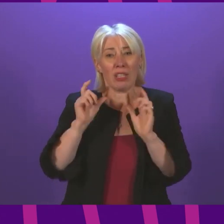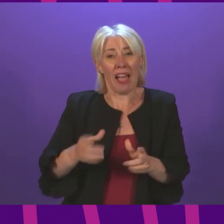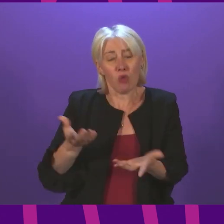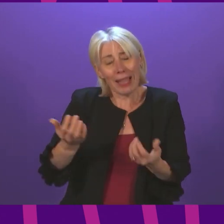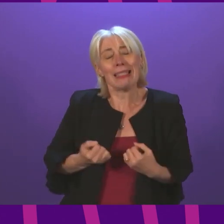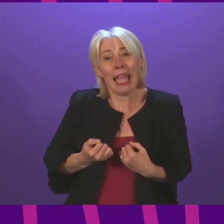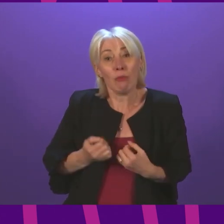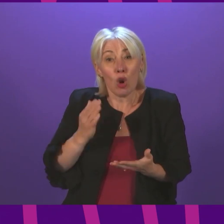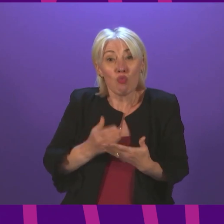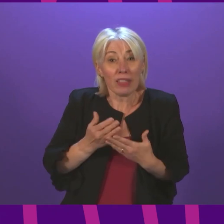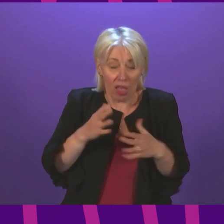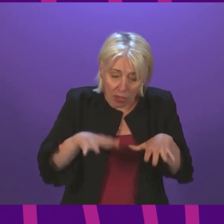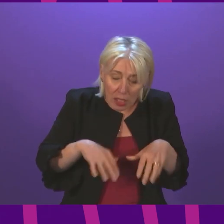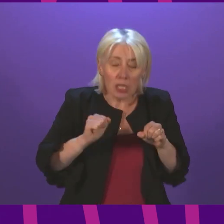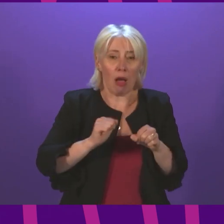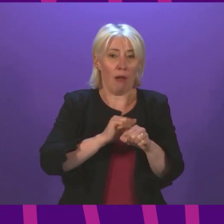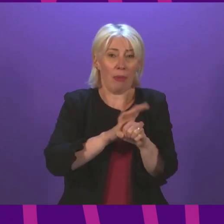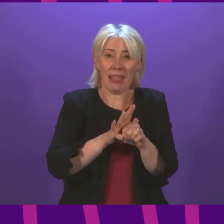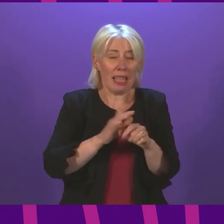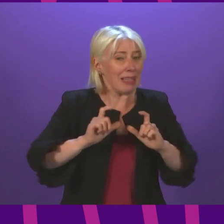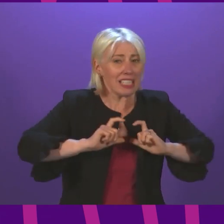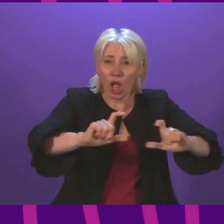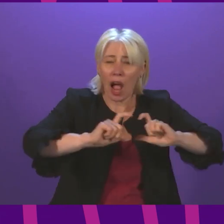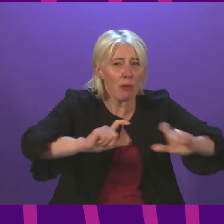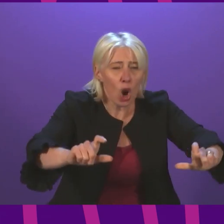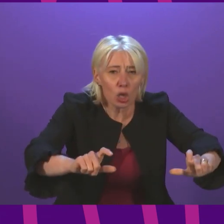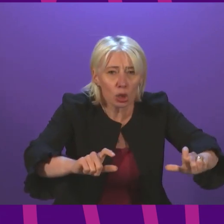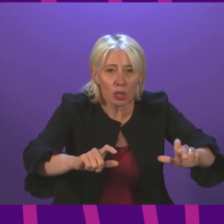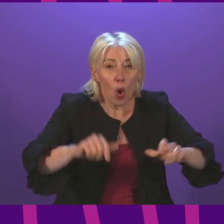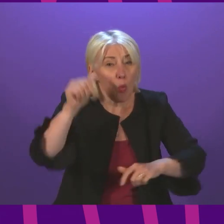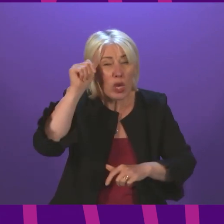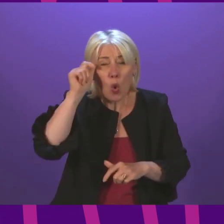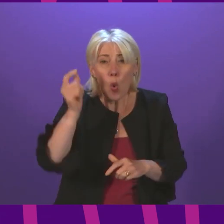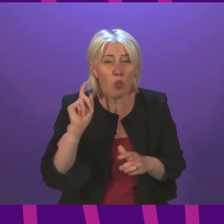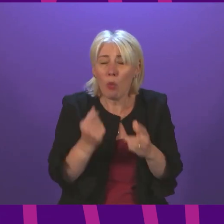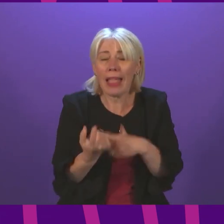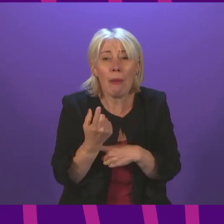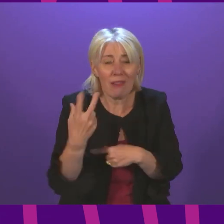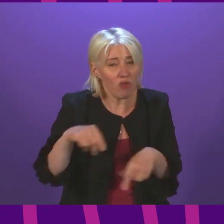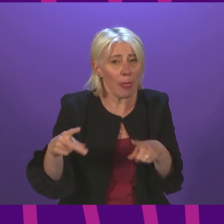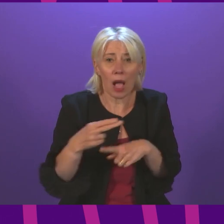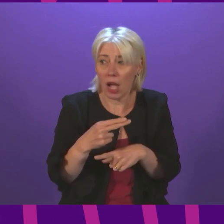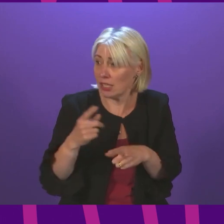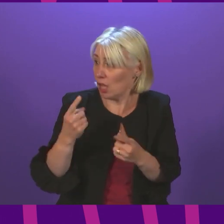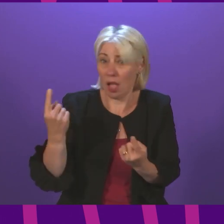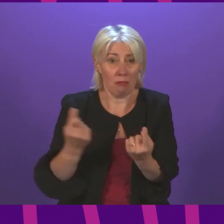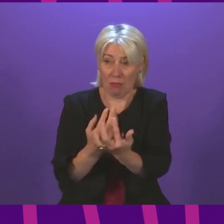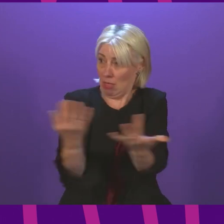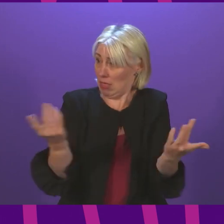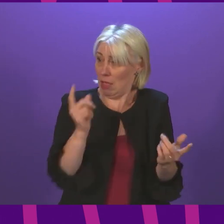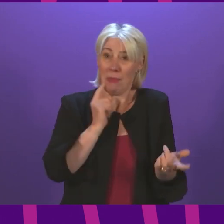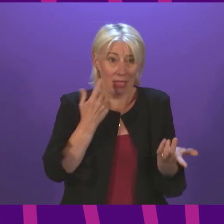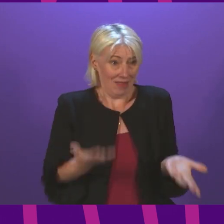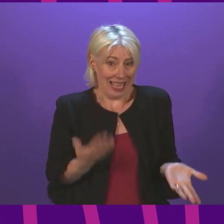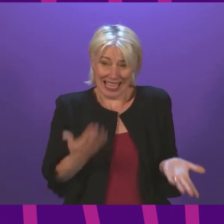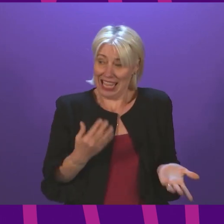start of this pandemic. And we must not equivocate. We know the consequences of this cut, as so many members have spoken eloquently about in the